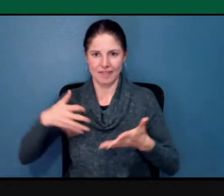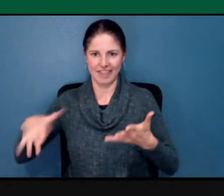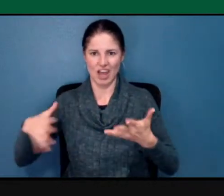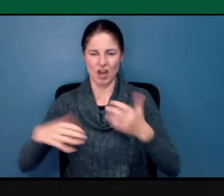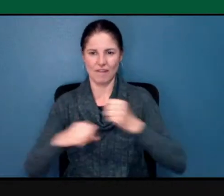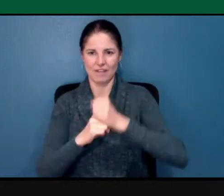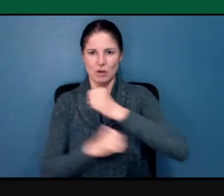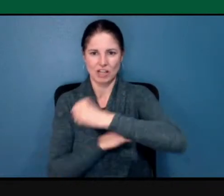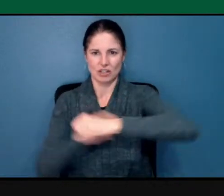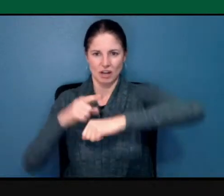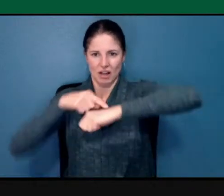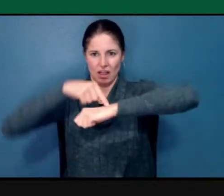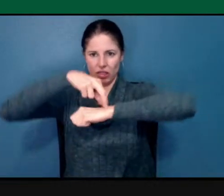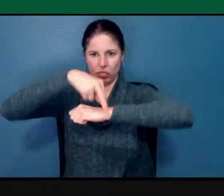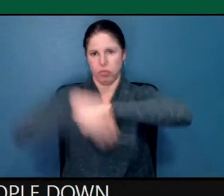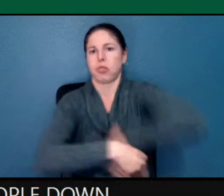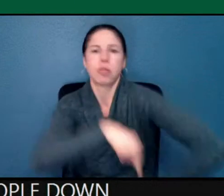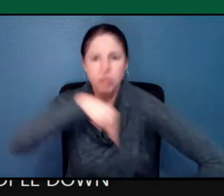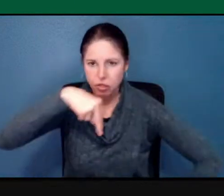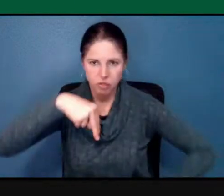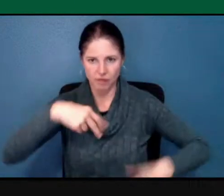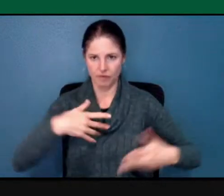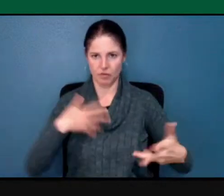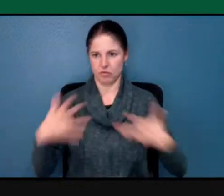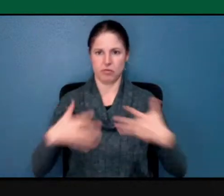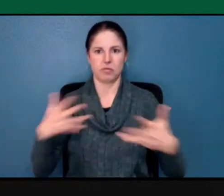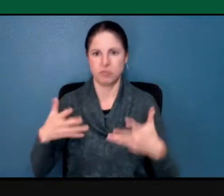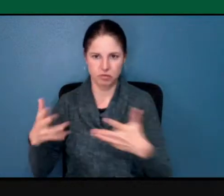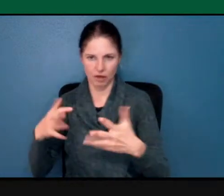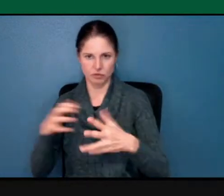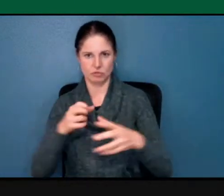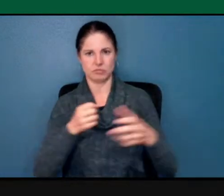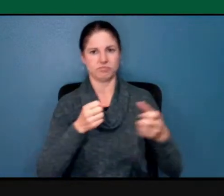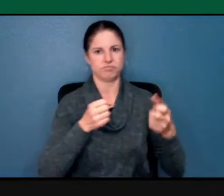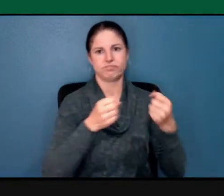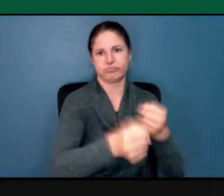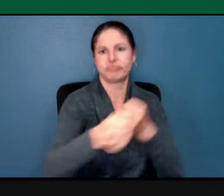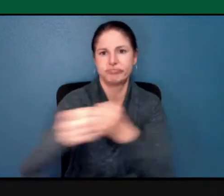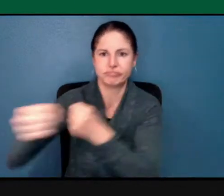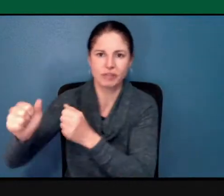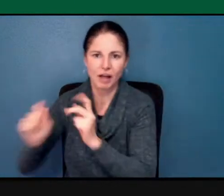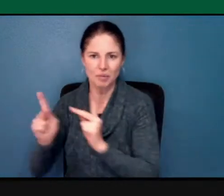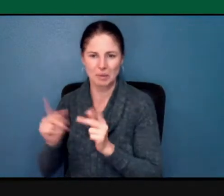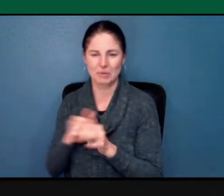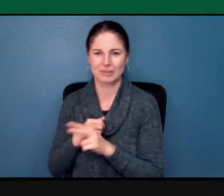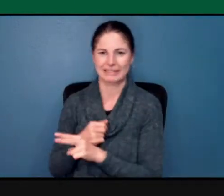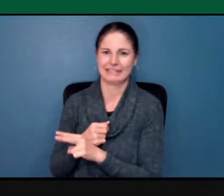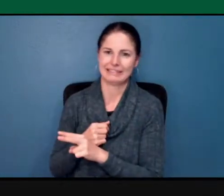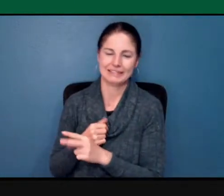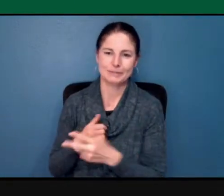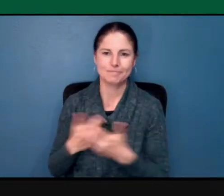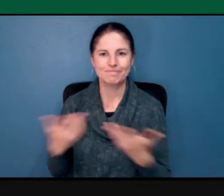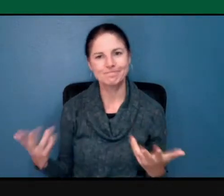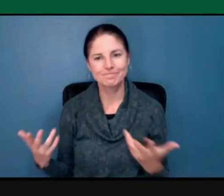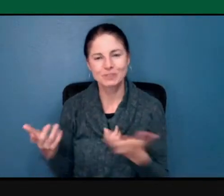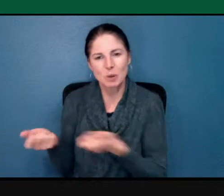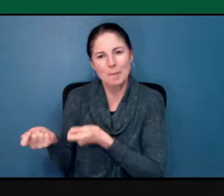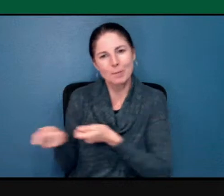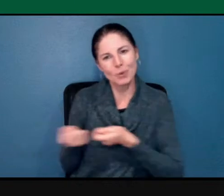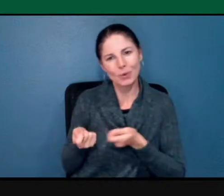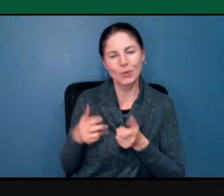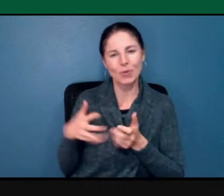answer. But I just think that has to be part of the conversation. I actually think that part of the problem is